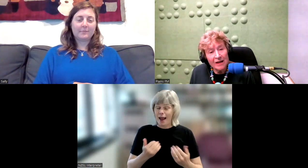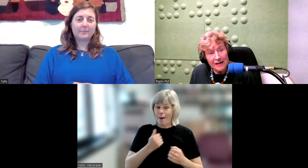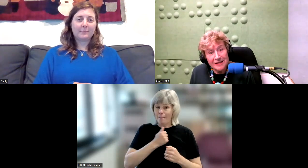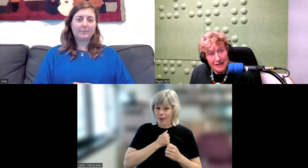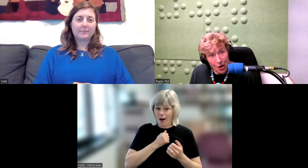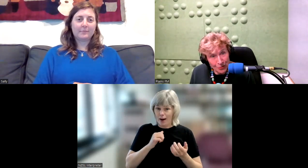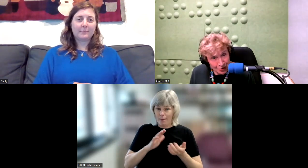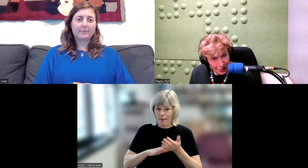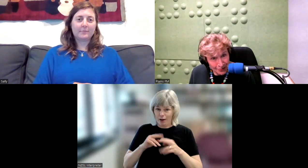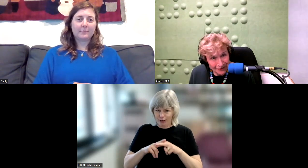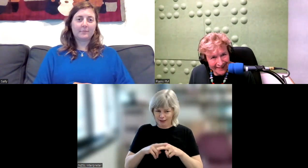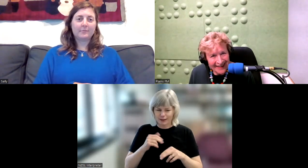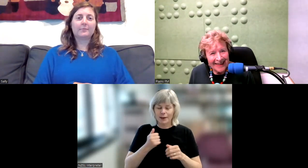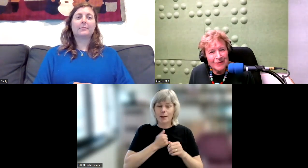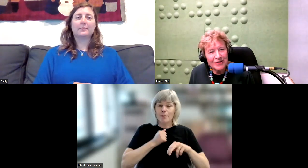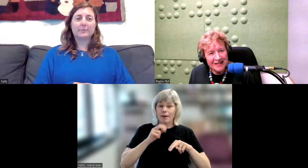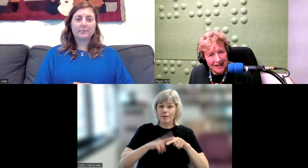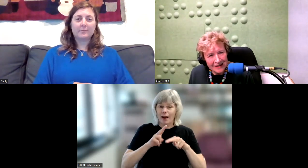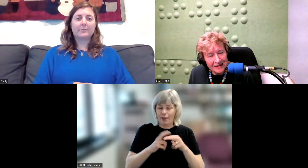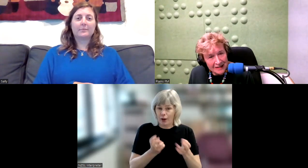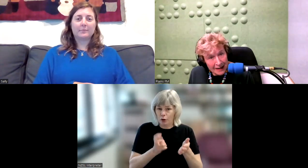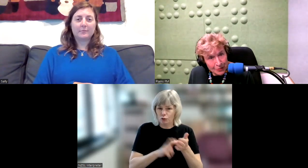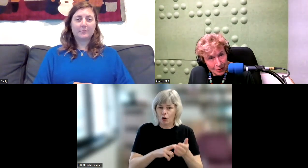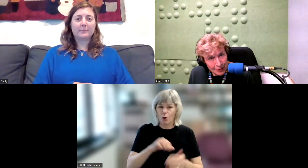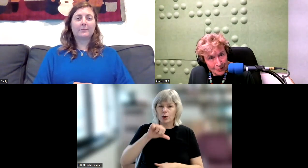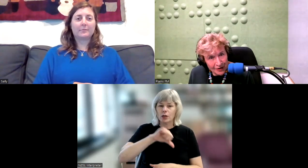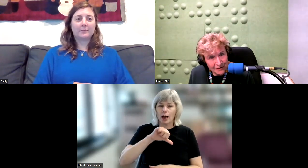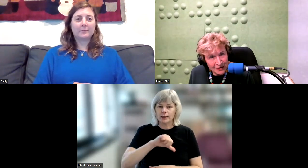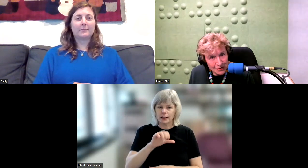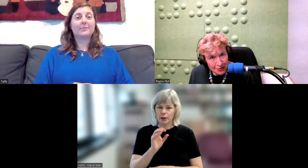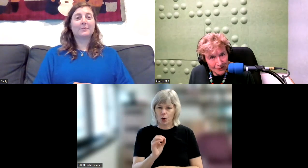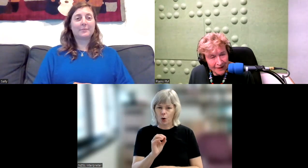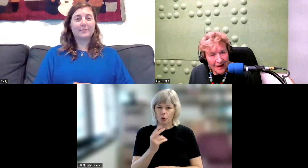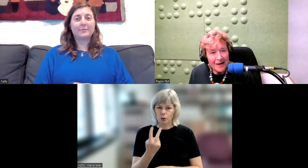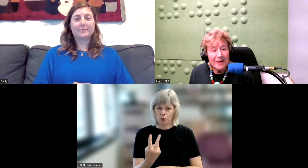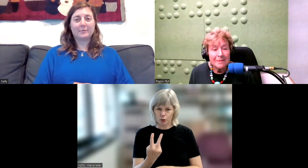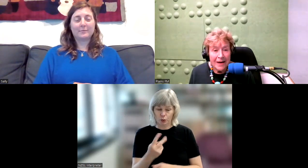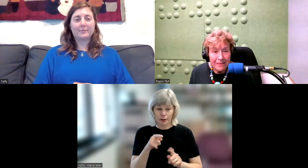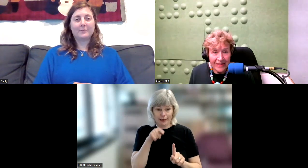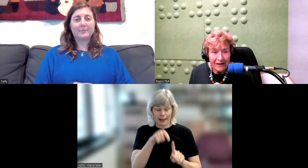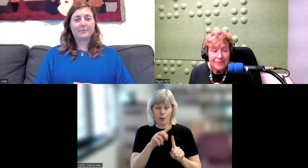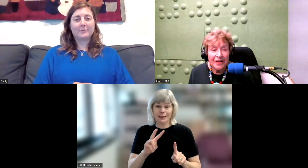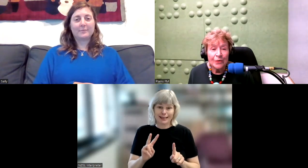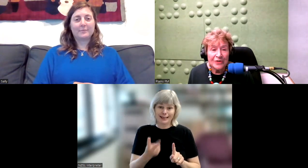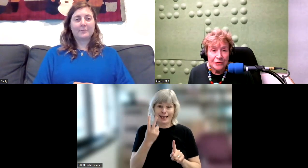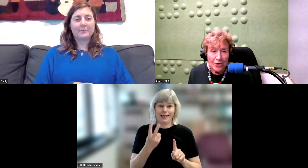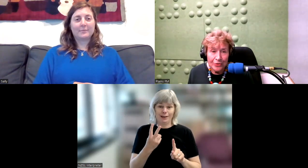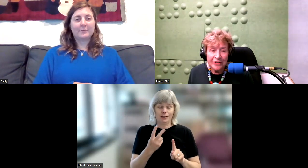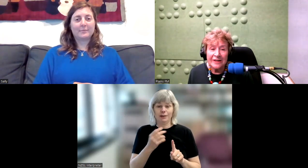1902. He was the second day pupil of the school. And my mother was enrolled in